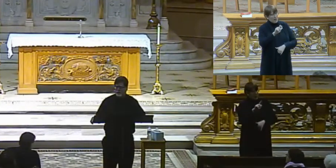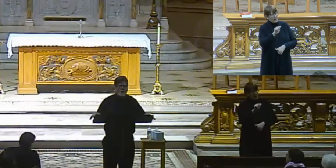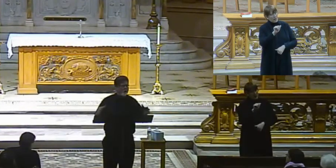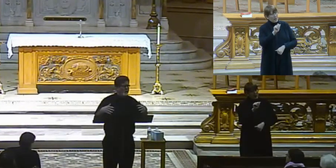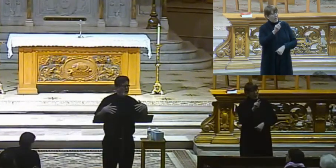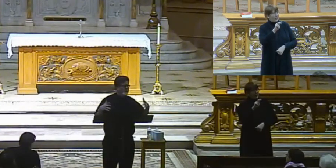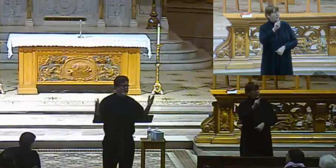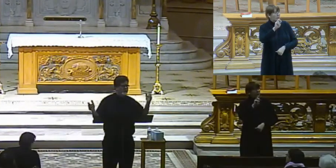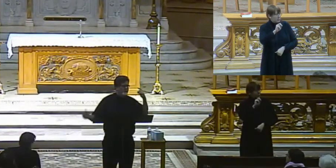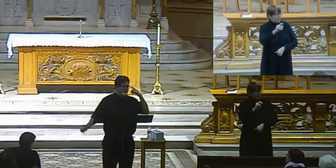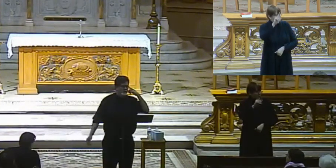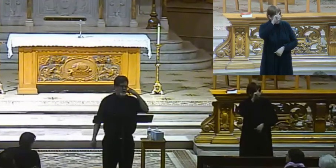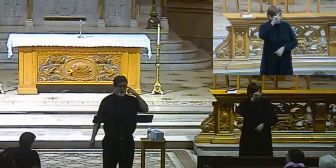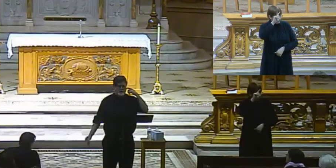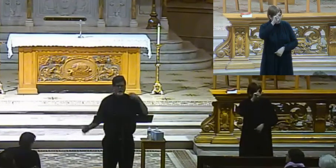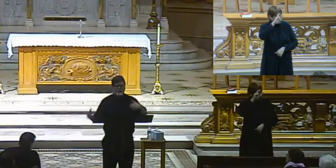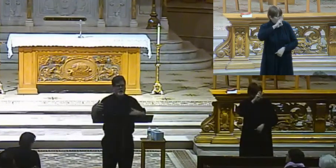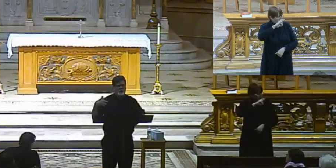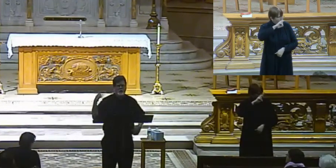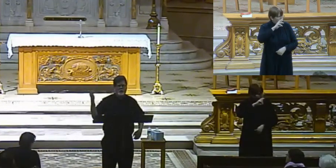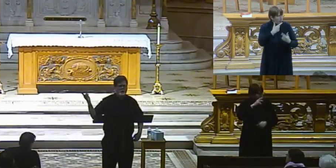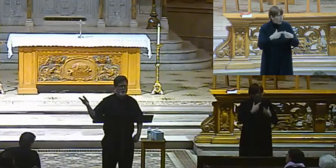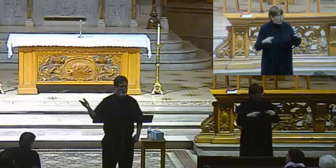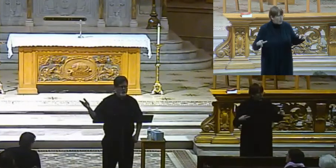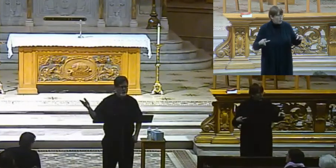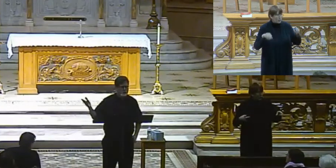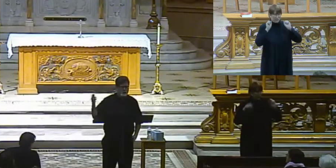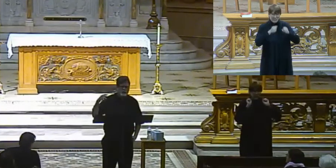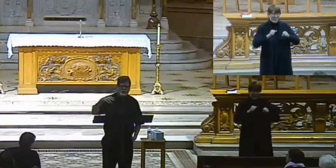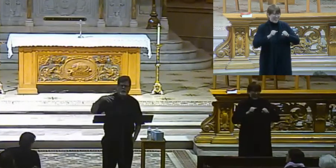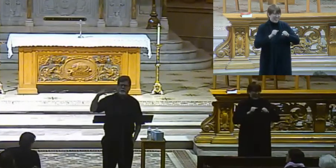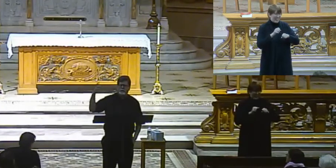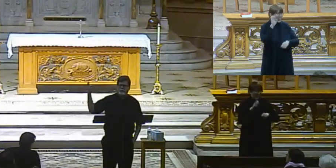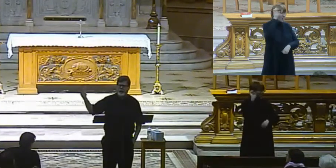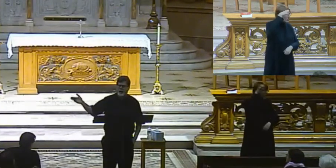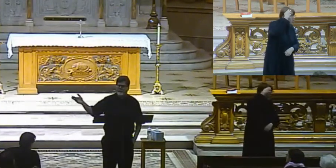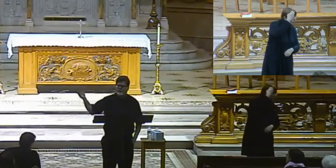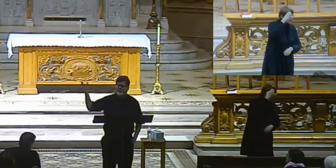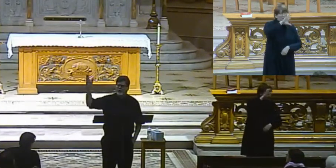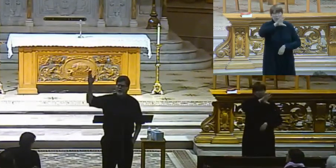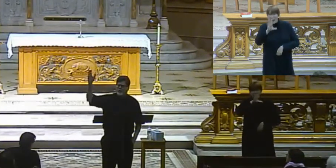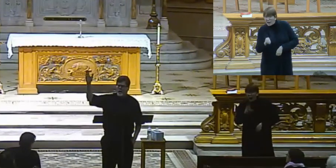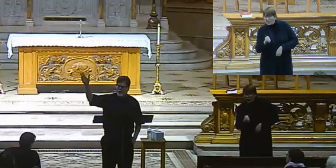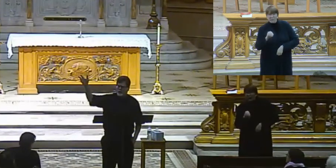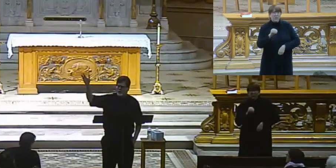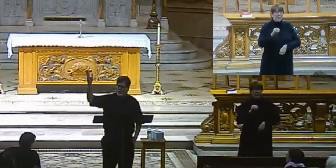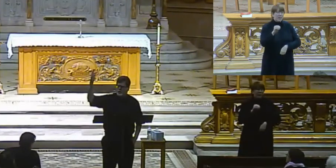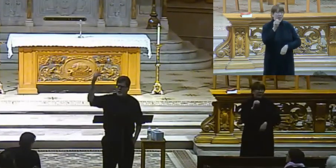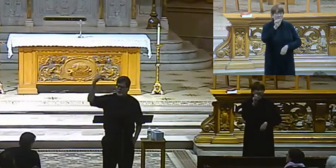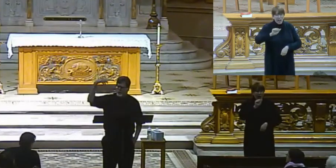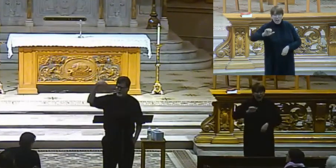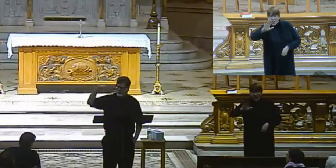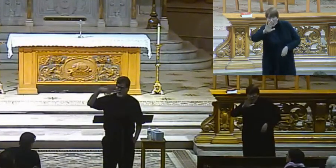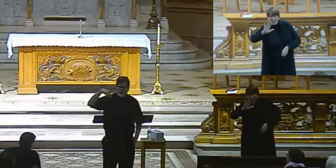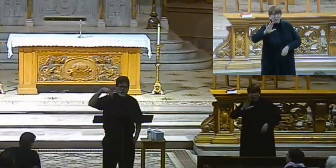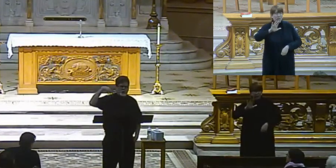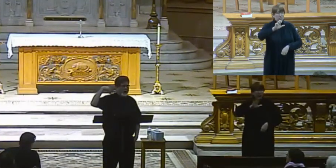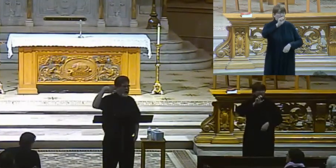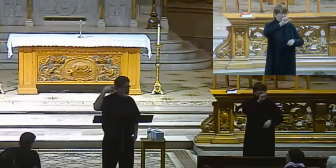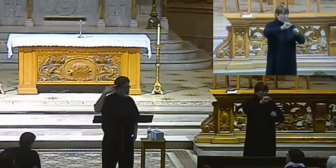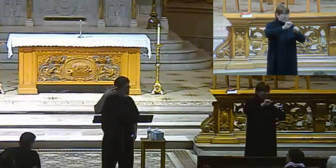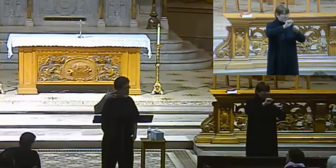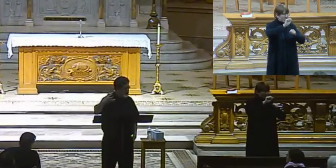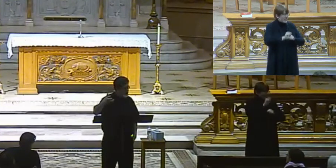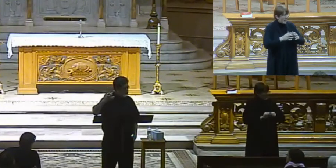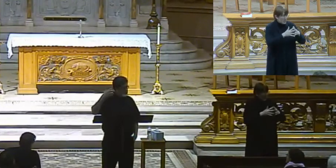right? And so one of the things people would say is you could go anywhere in the world. You could go to Europe, you could go to Africa, you could go Asia, you could go to South America,